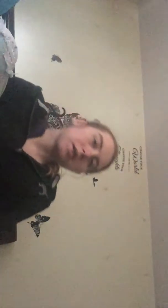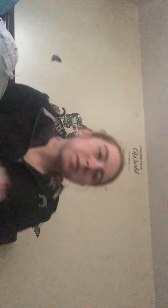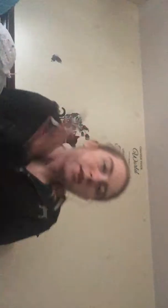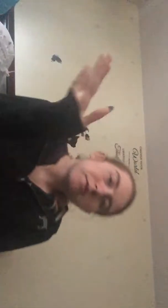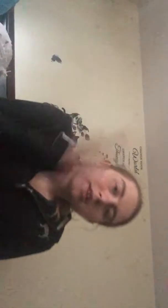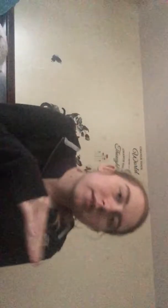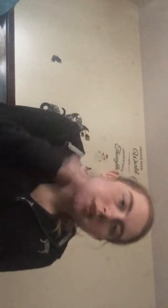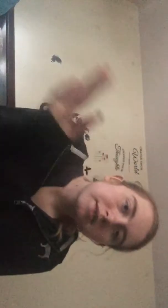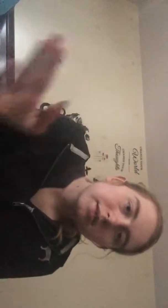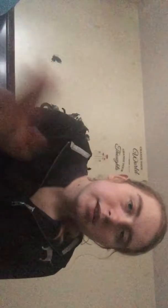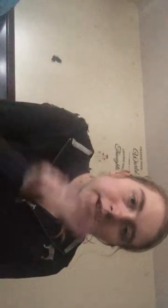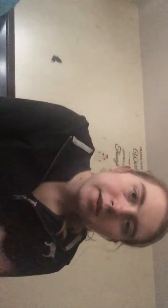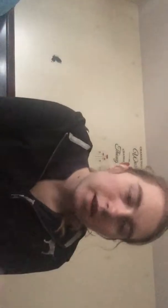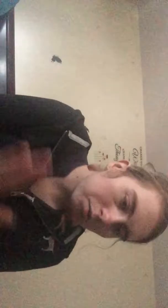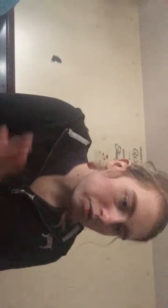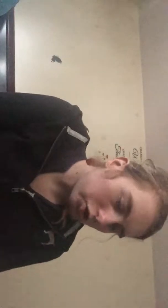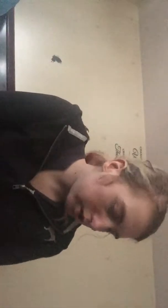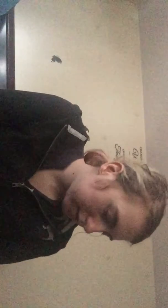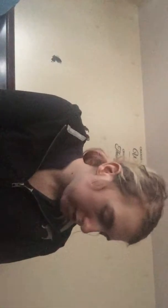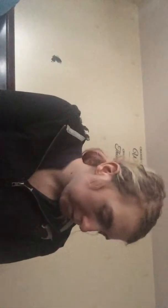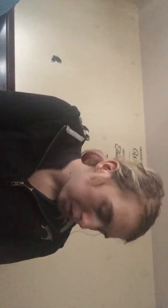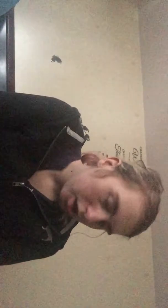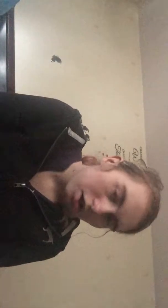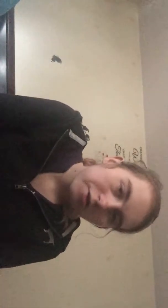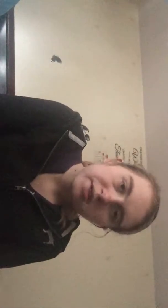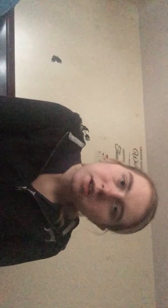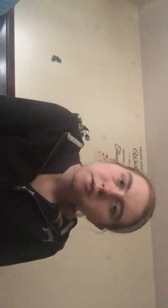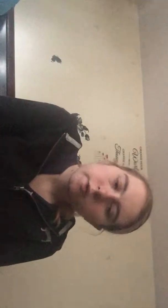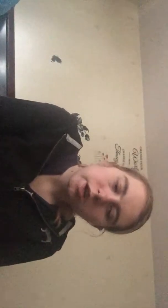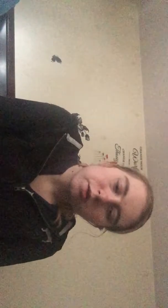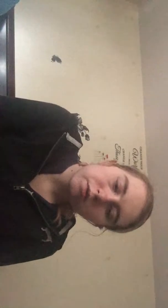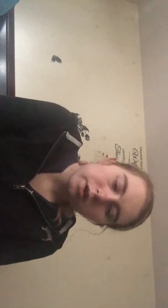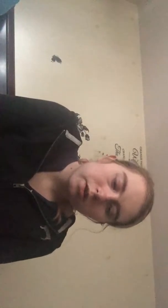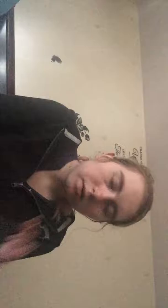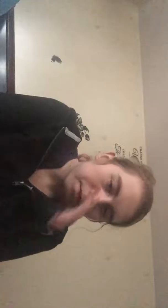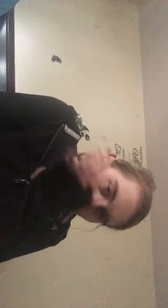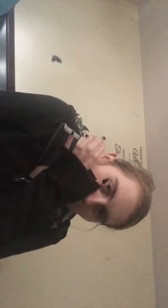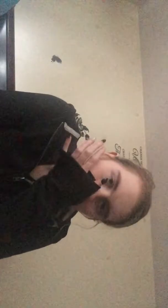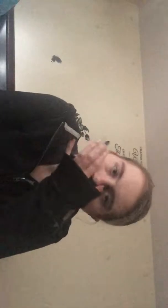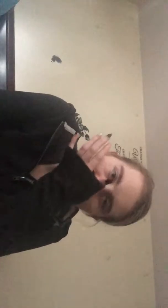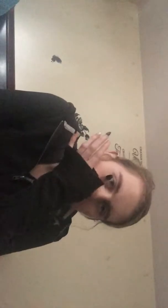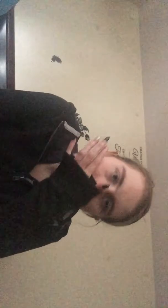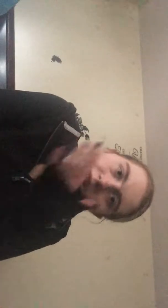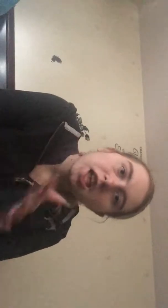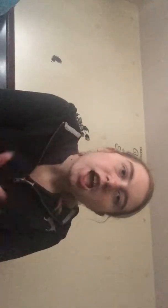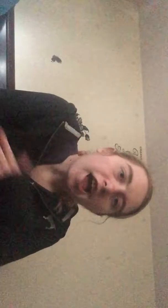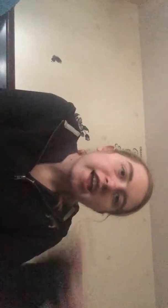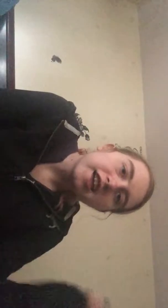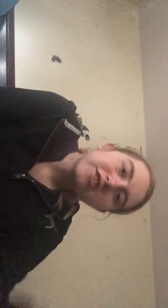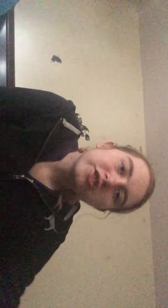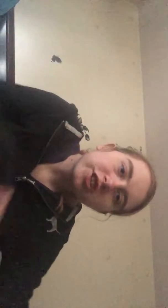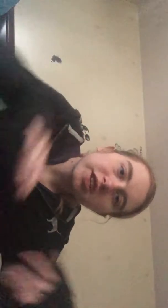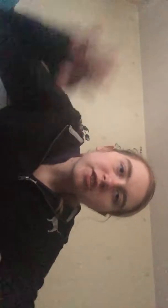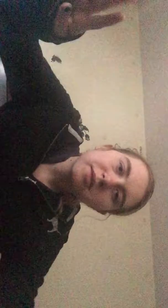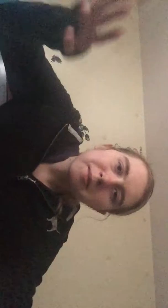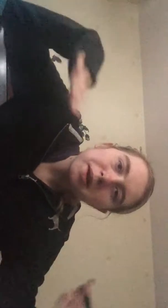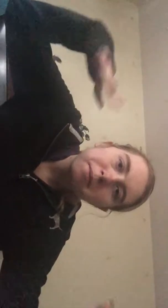that's why I don't like that's animaltronics stuff there's another thing I don't like um I hate the Chucky doll that my